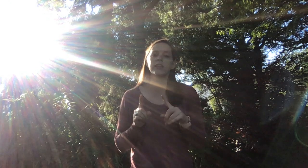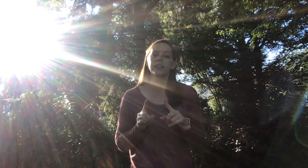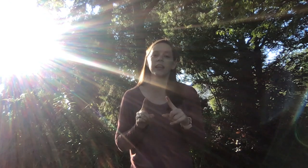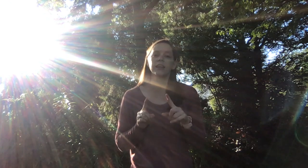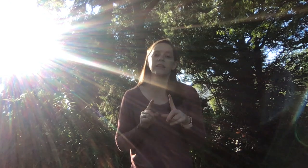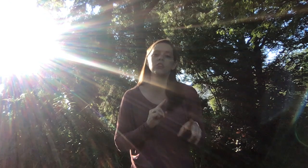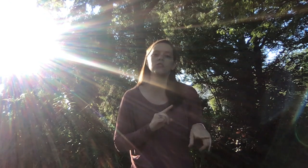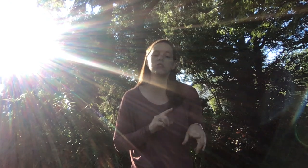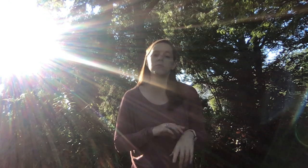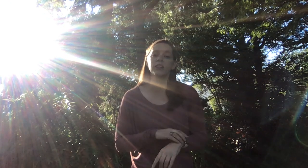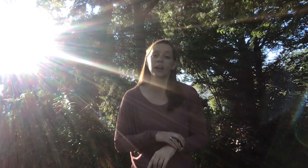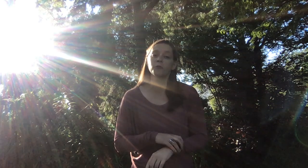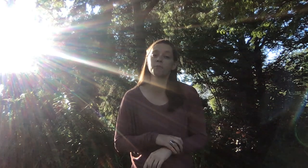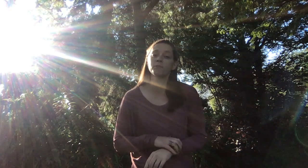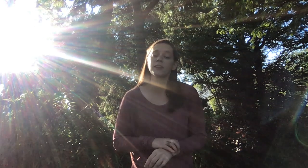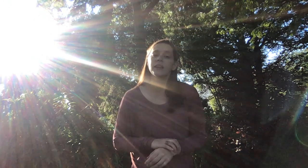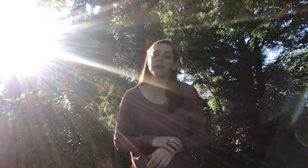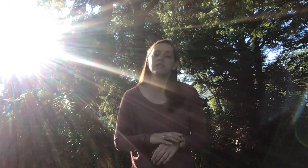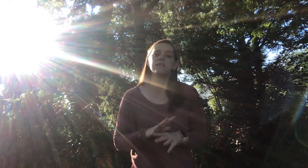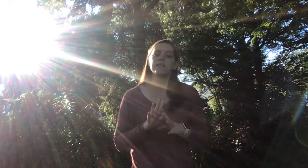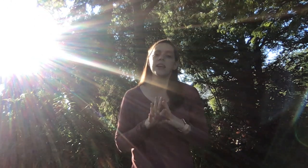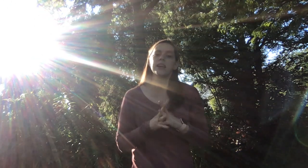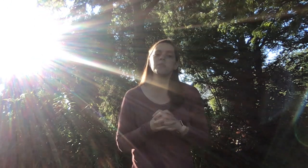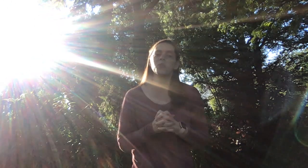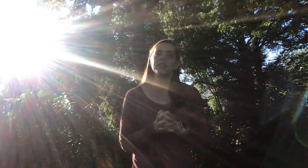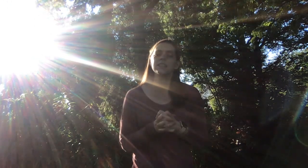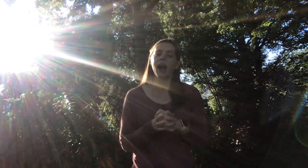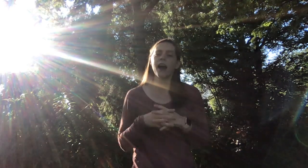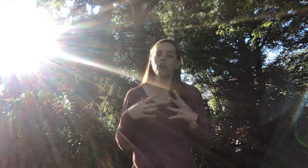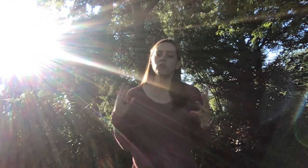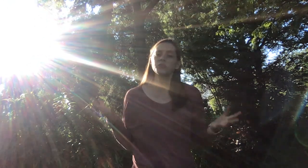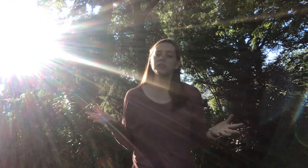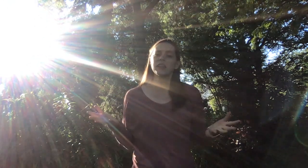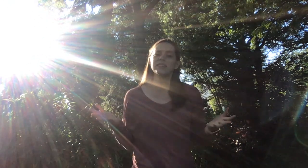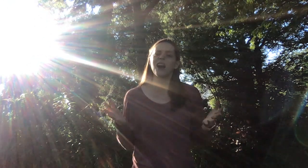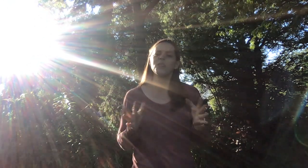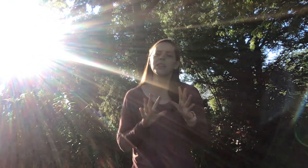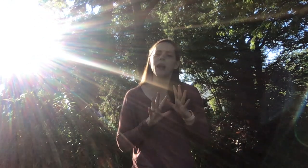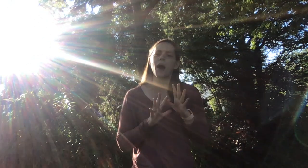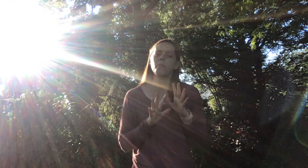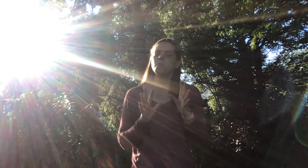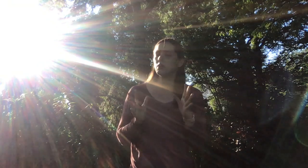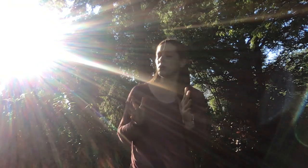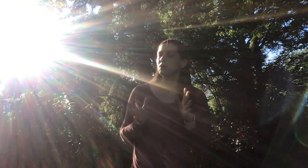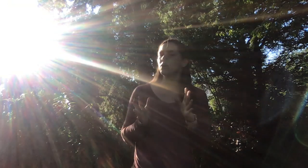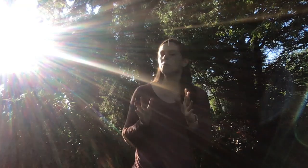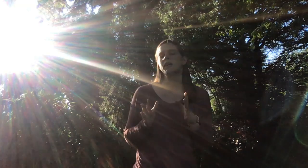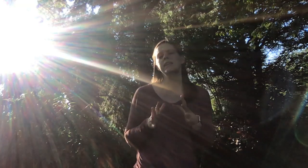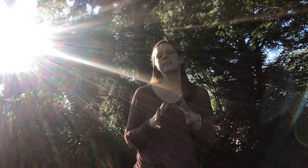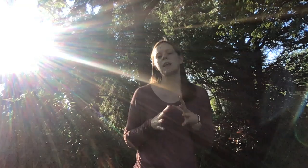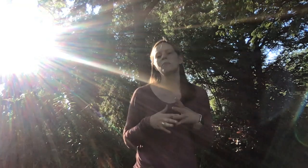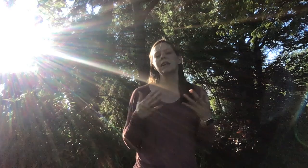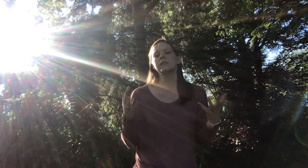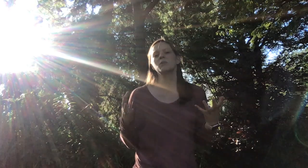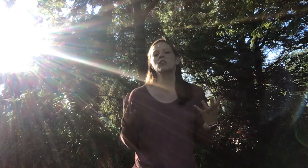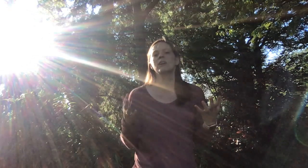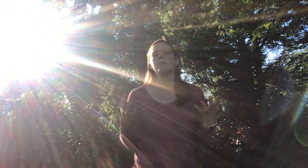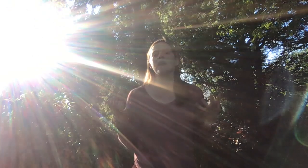the link in the YouTube video, and they can print out. It's not really a book, but it's a place where you can make